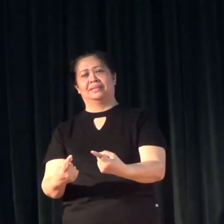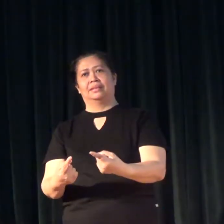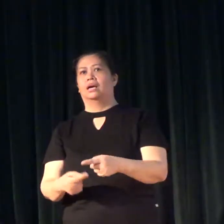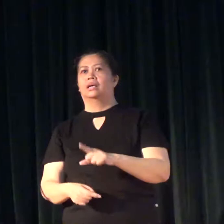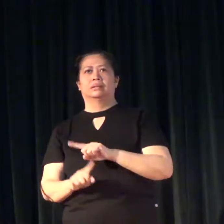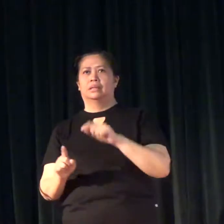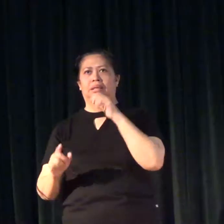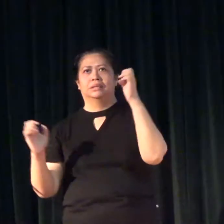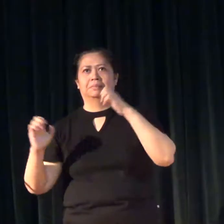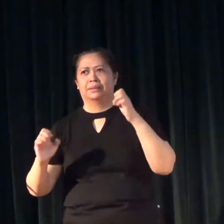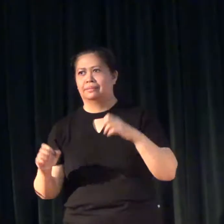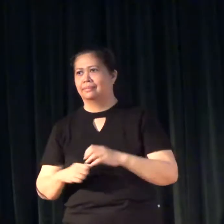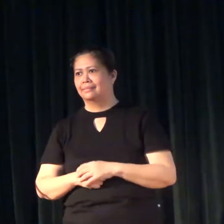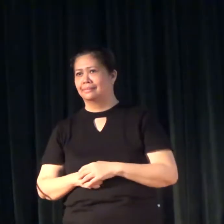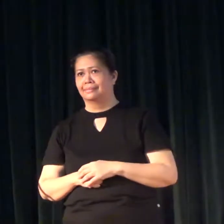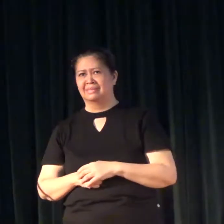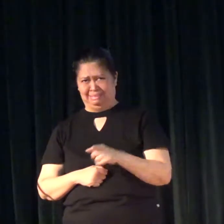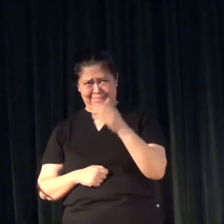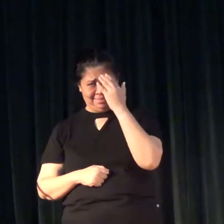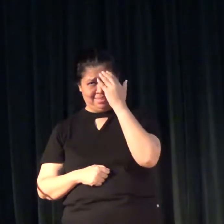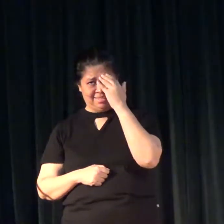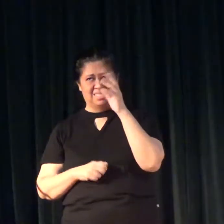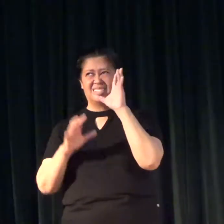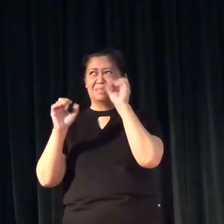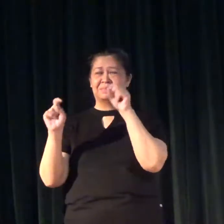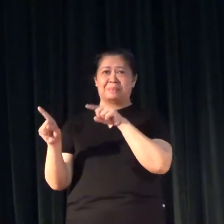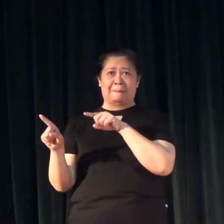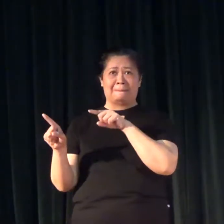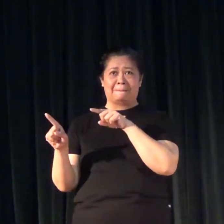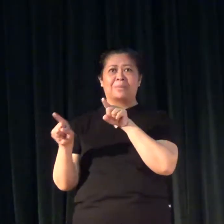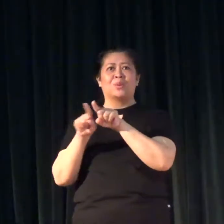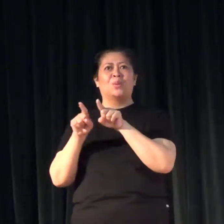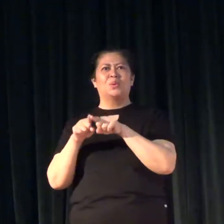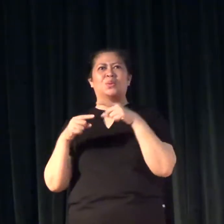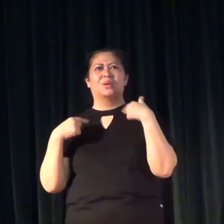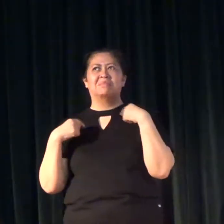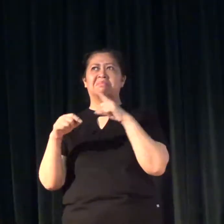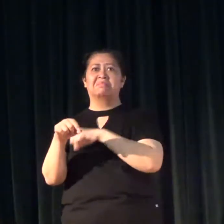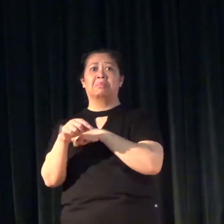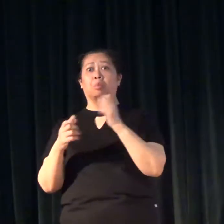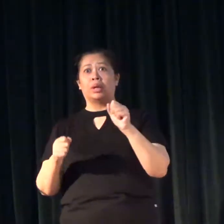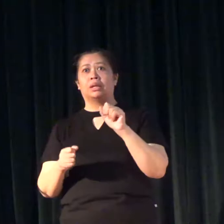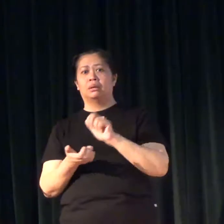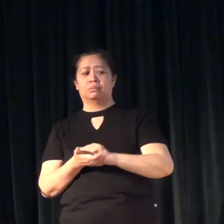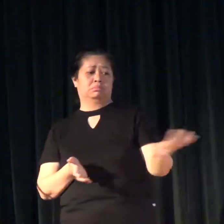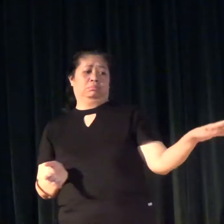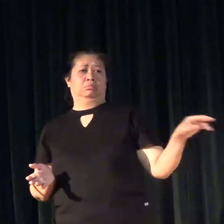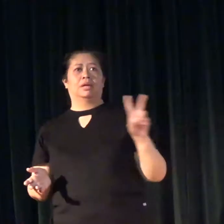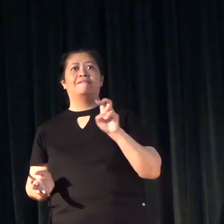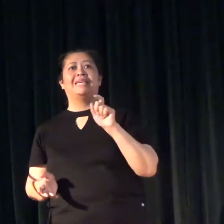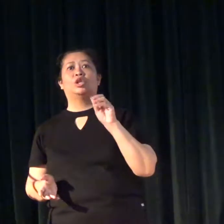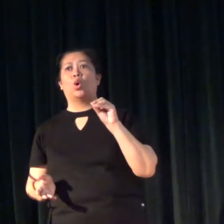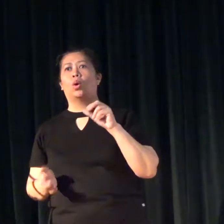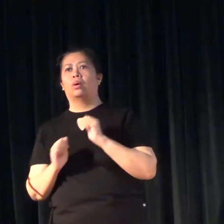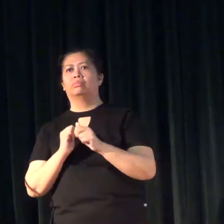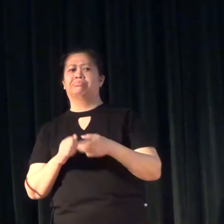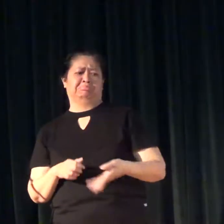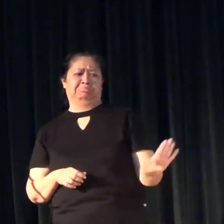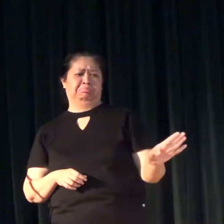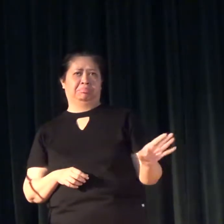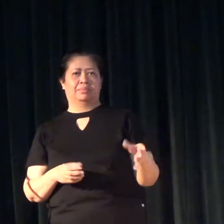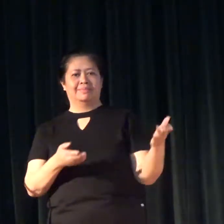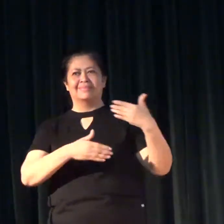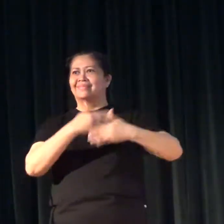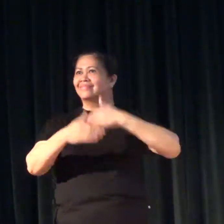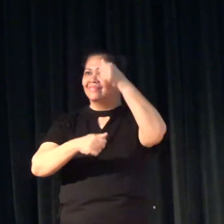expect. Because, you know, the President also had the power to veto the law. It